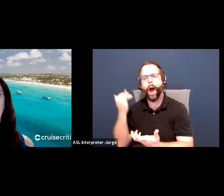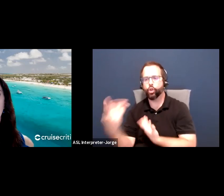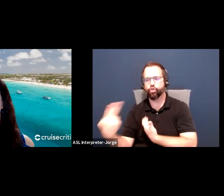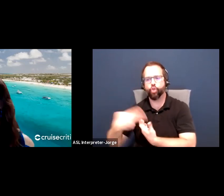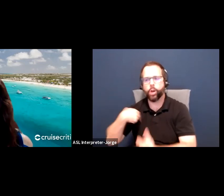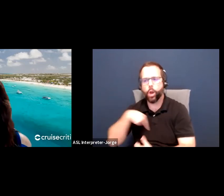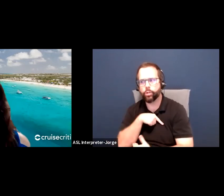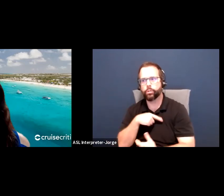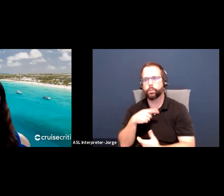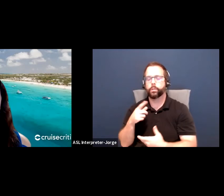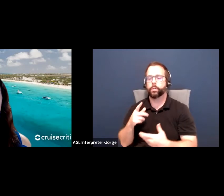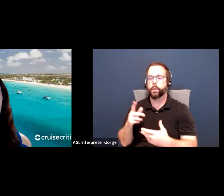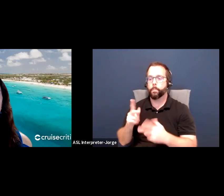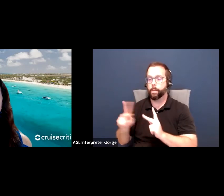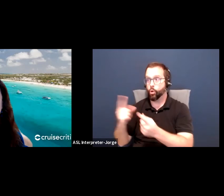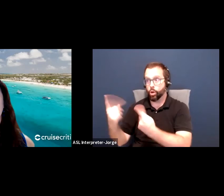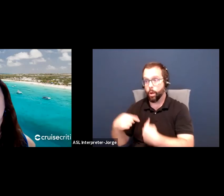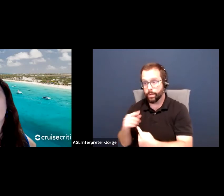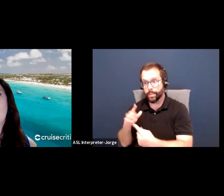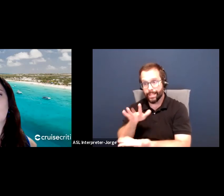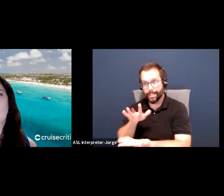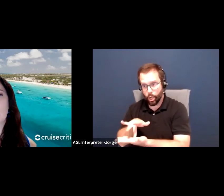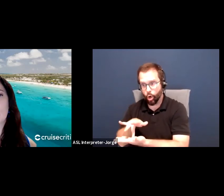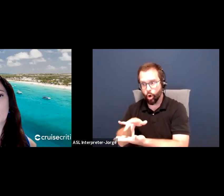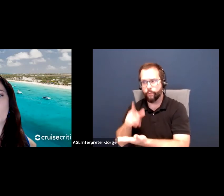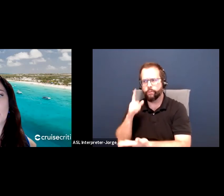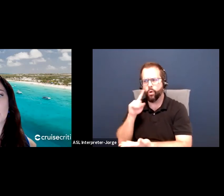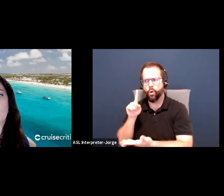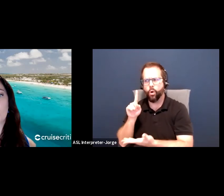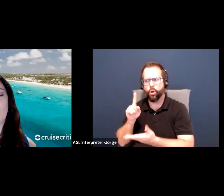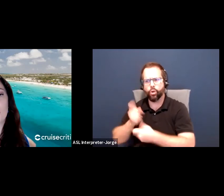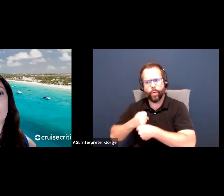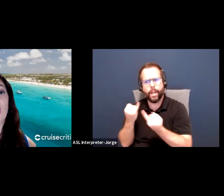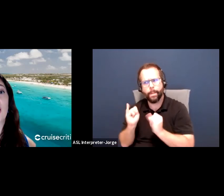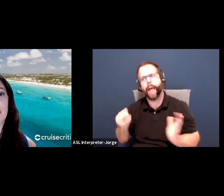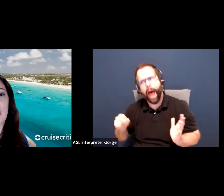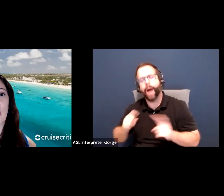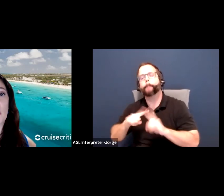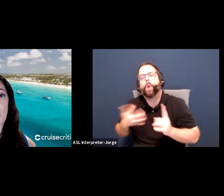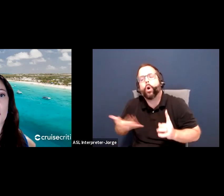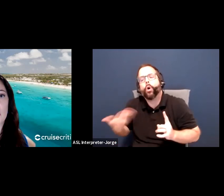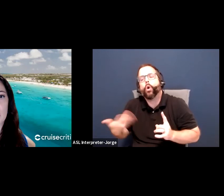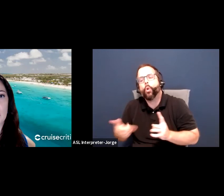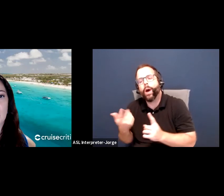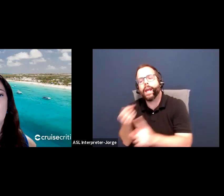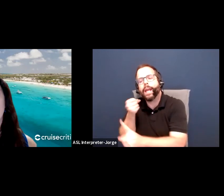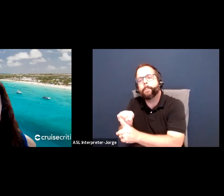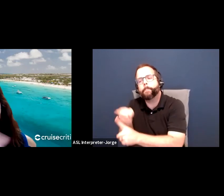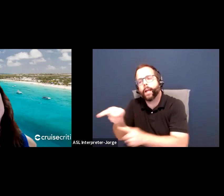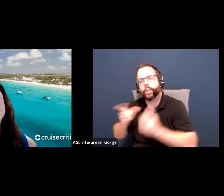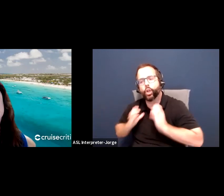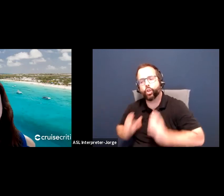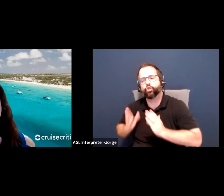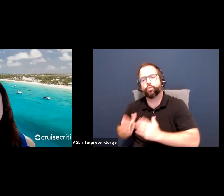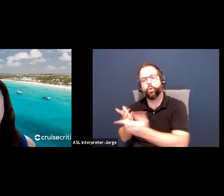because we help create independence. It's the impact to the consumer that should be embodied in that value proposition. So